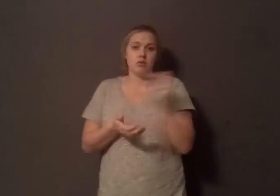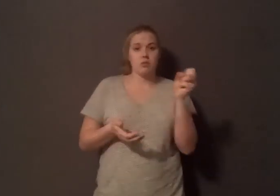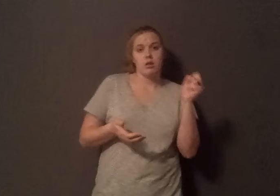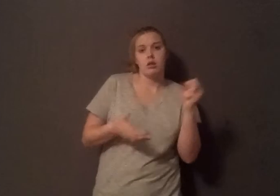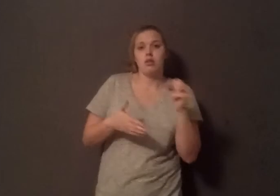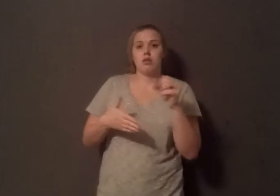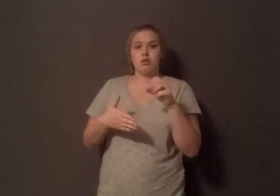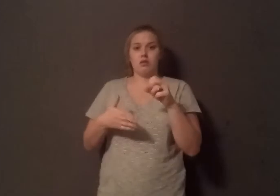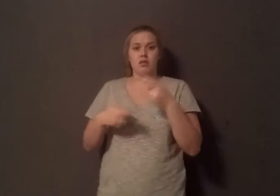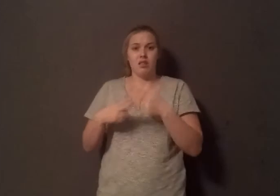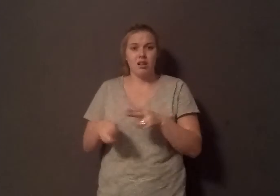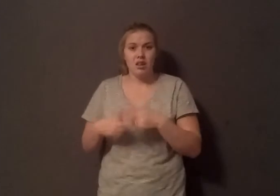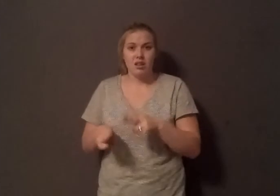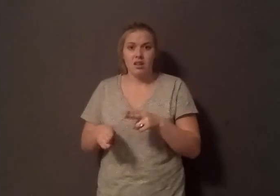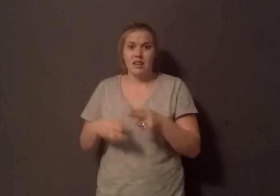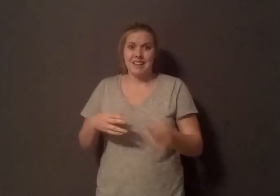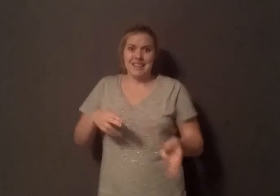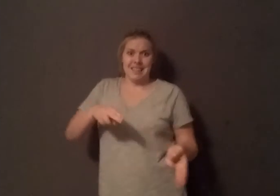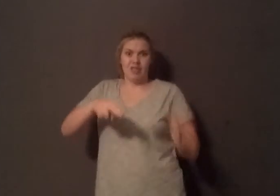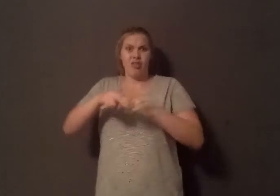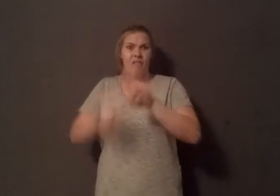49%. I was wondering why it's not on your website.